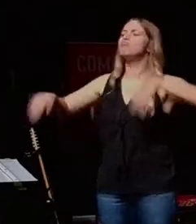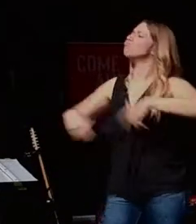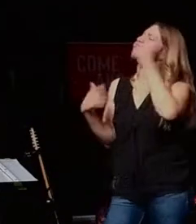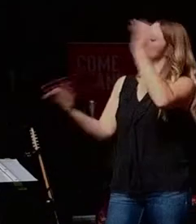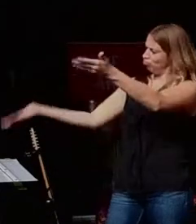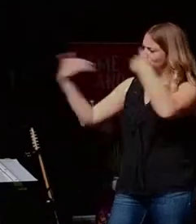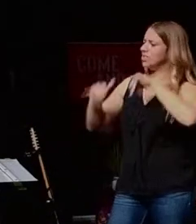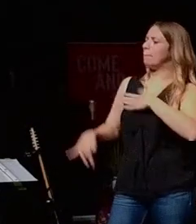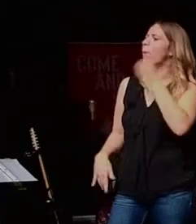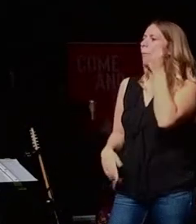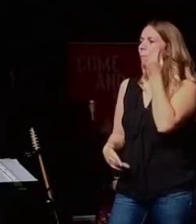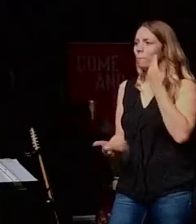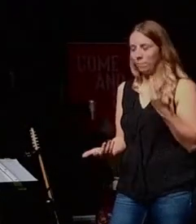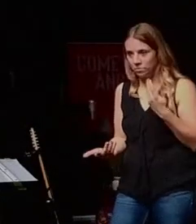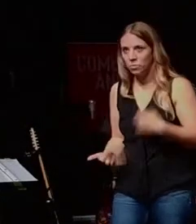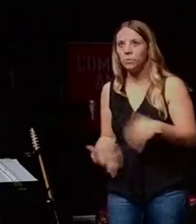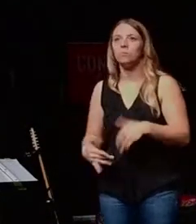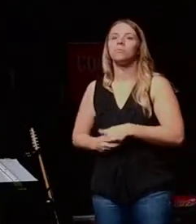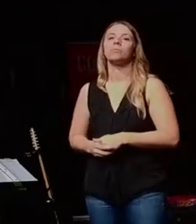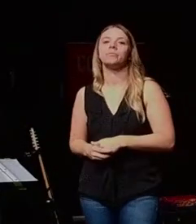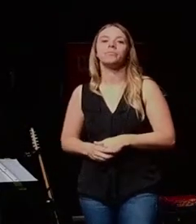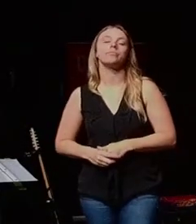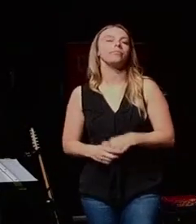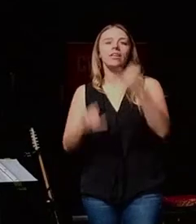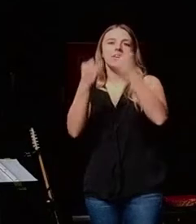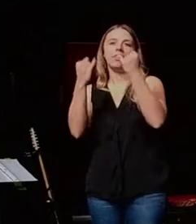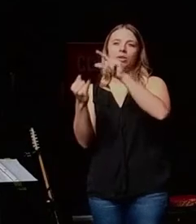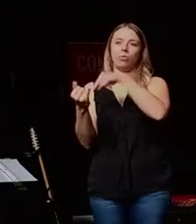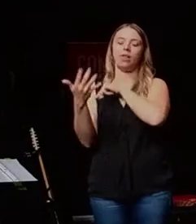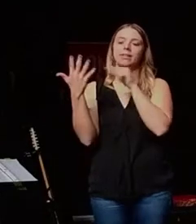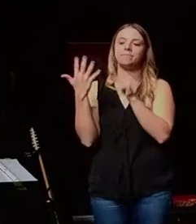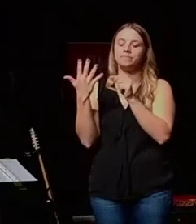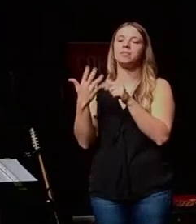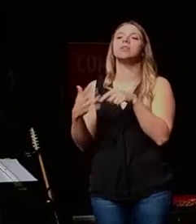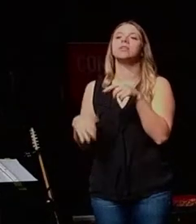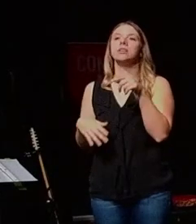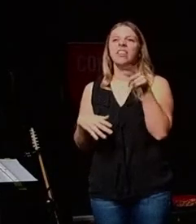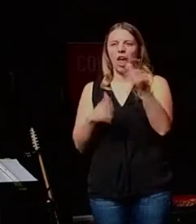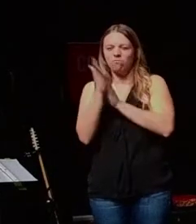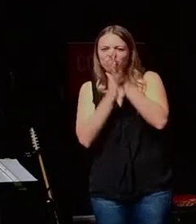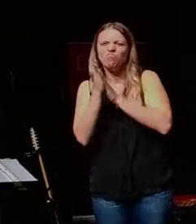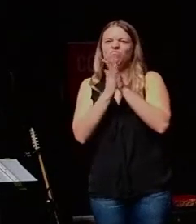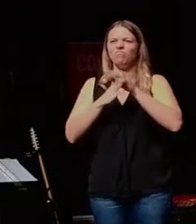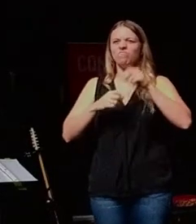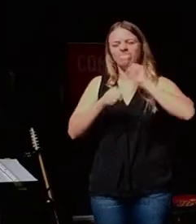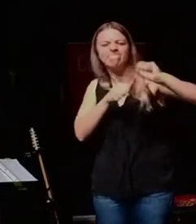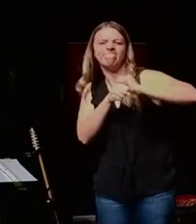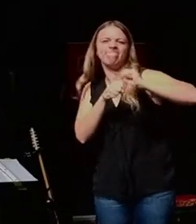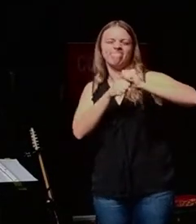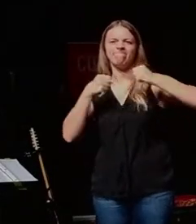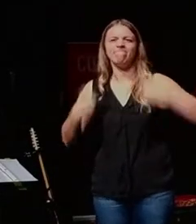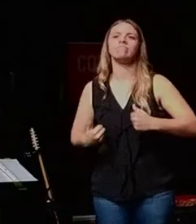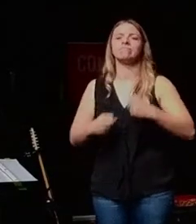house. This is what's happening. And lastly, that entrepreneurs are gritty. They have grit. And the